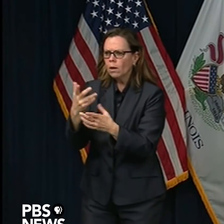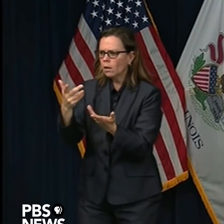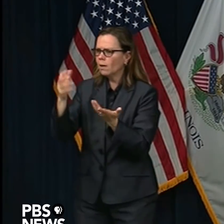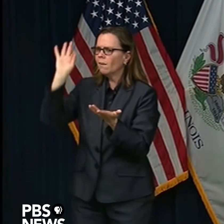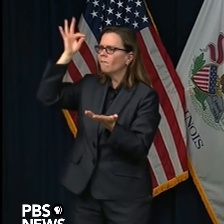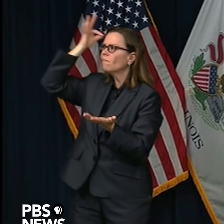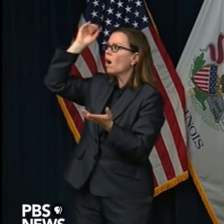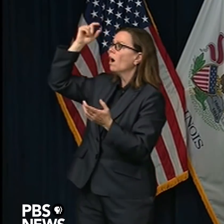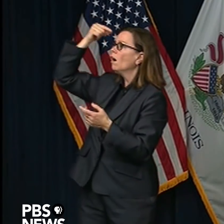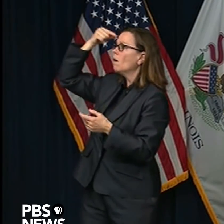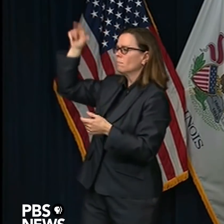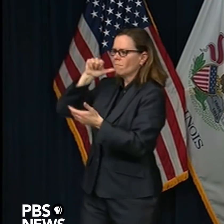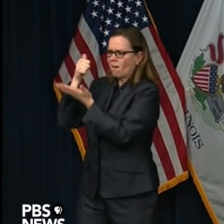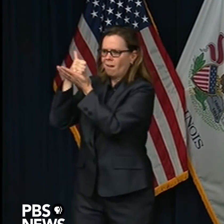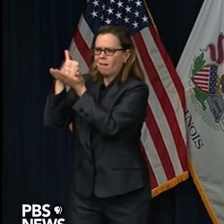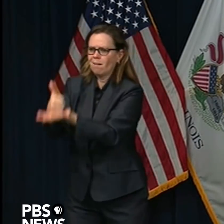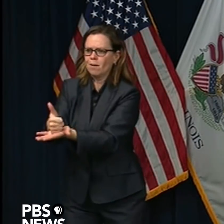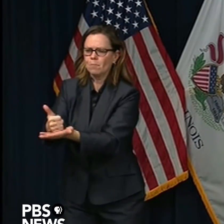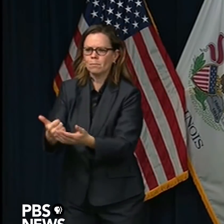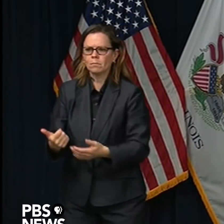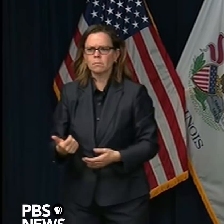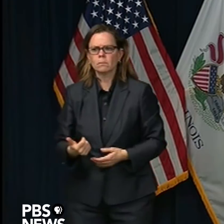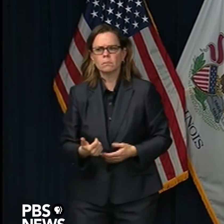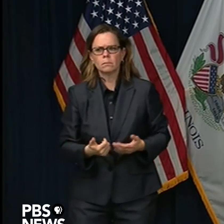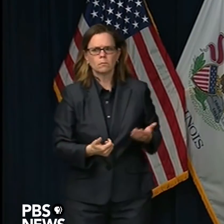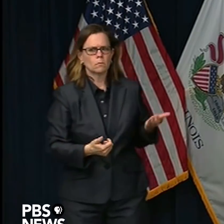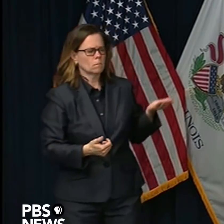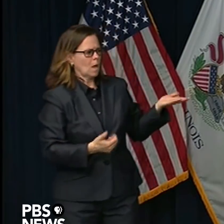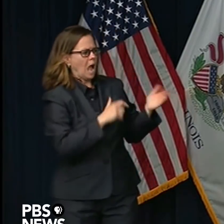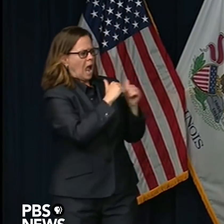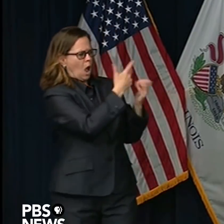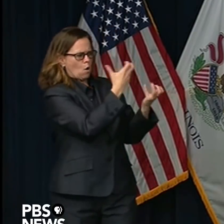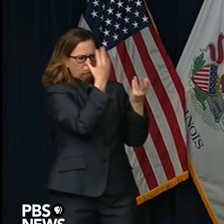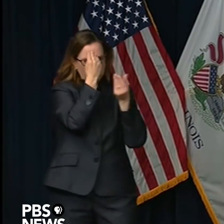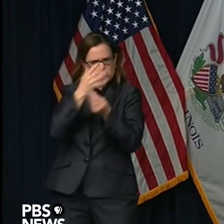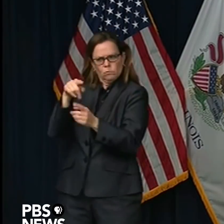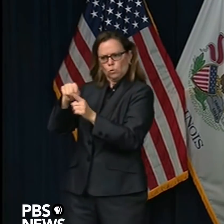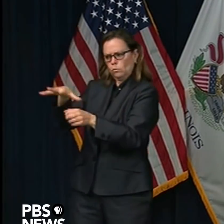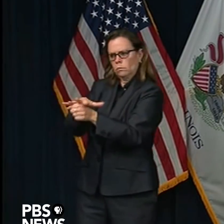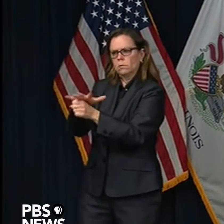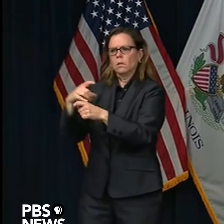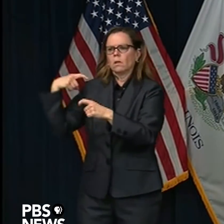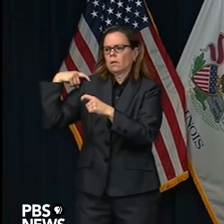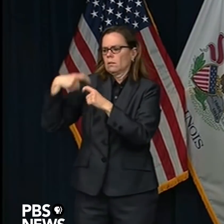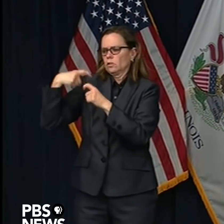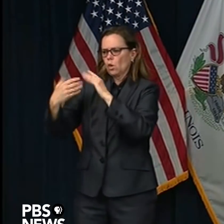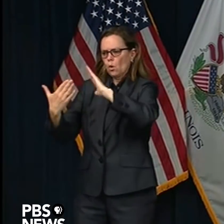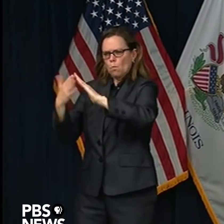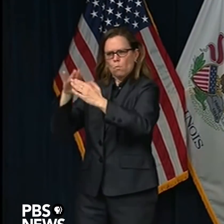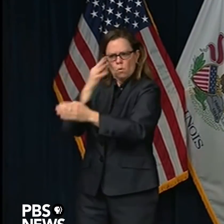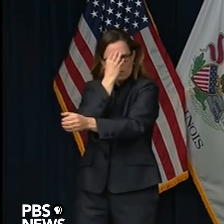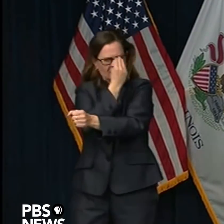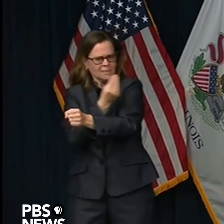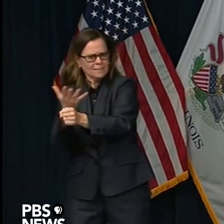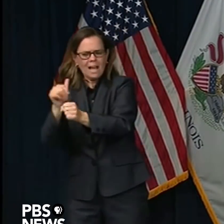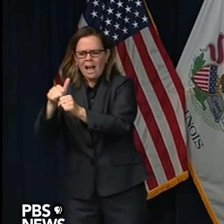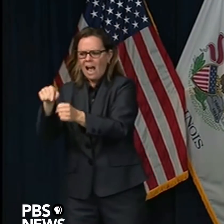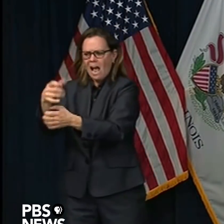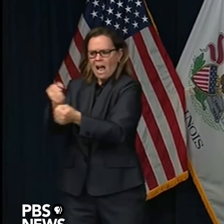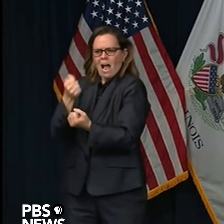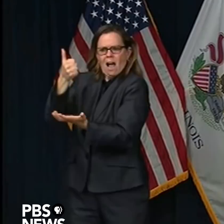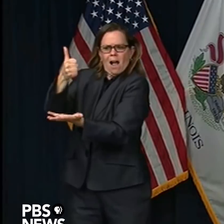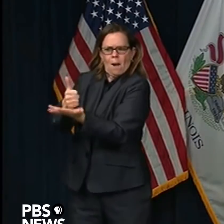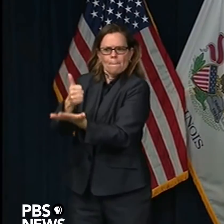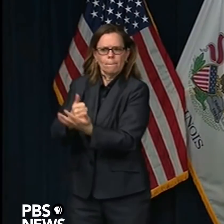What's your message to this population and what kind of help they can get from the state during this crisis? So you're speaking specifically of